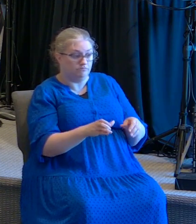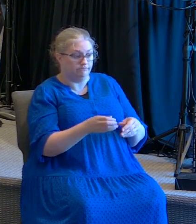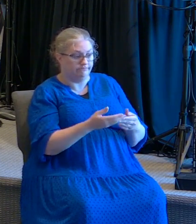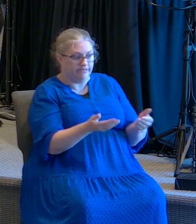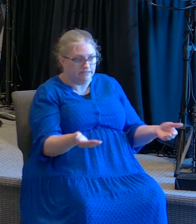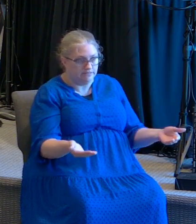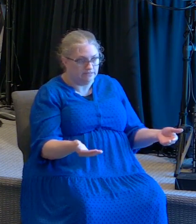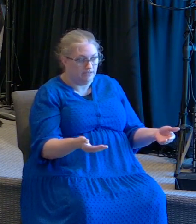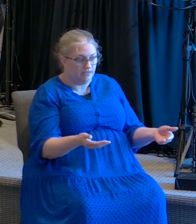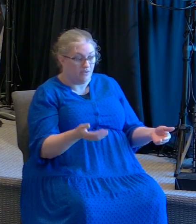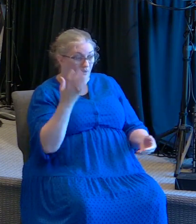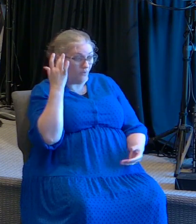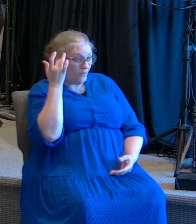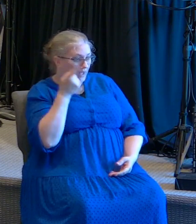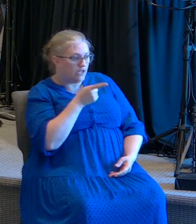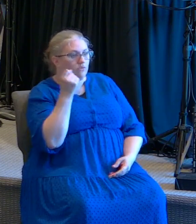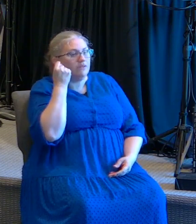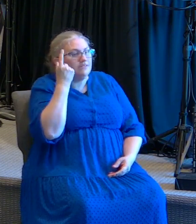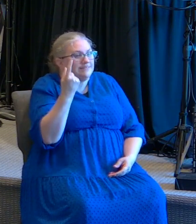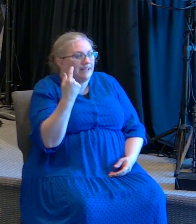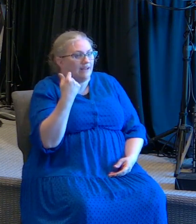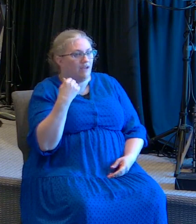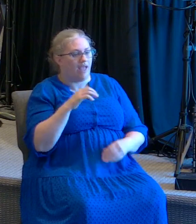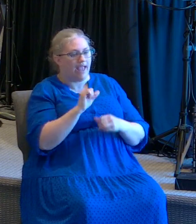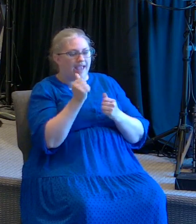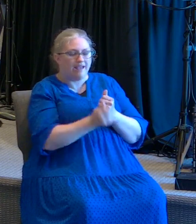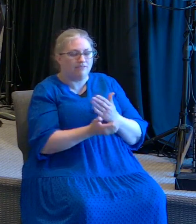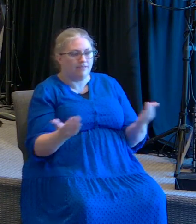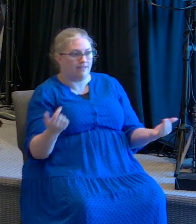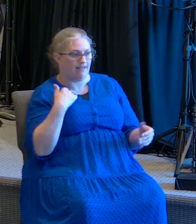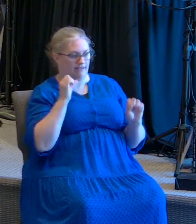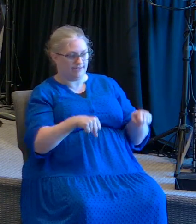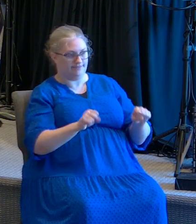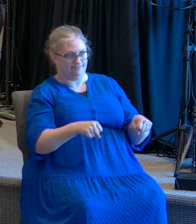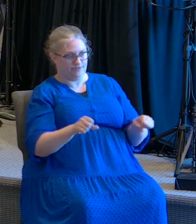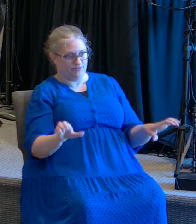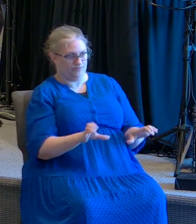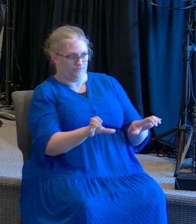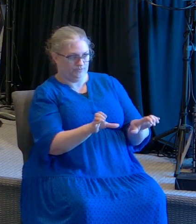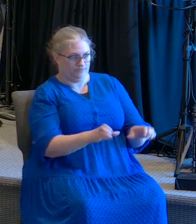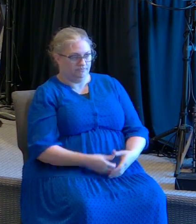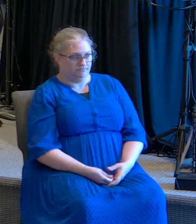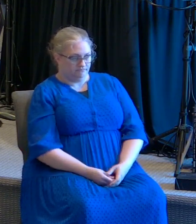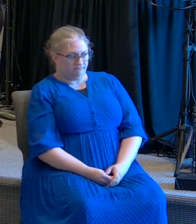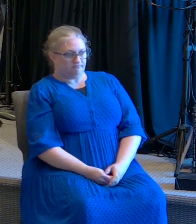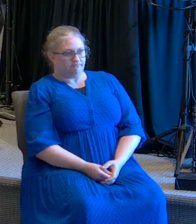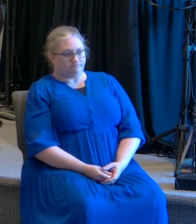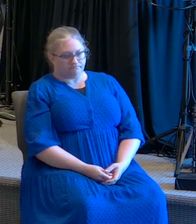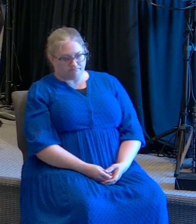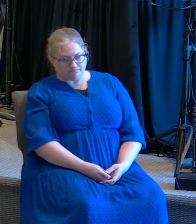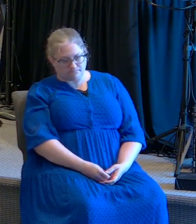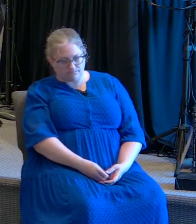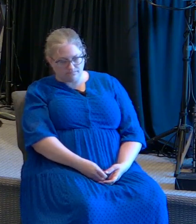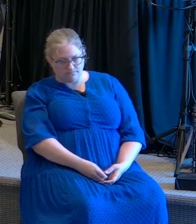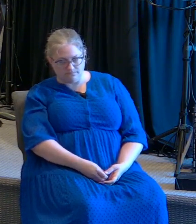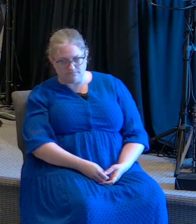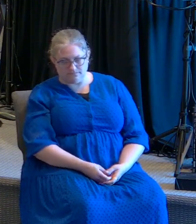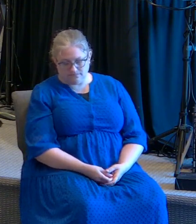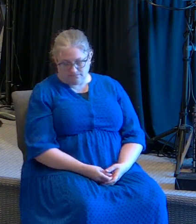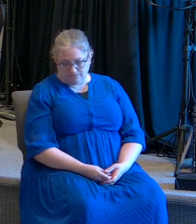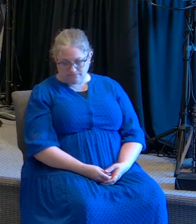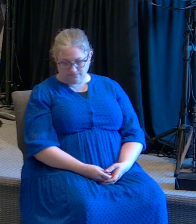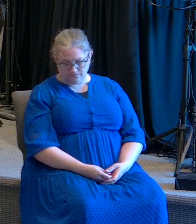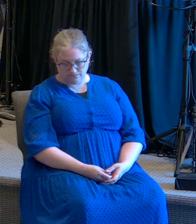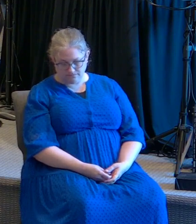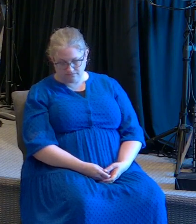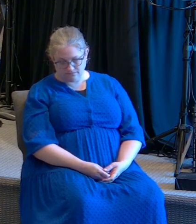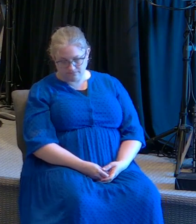you understand what I'm capable of. Y cuando miramos esta declaración del Señor Jesús diciendo, voy a hacer esto para que